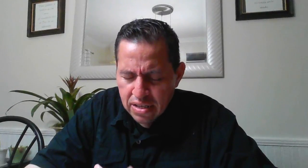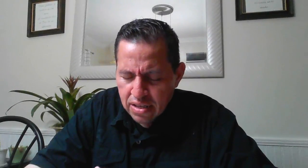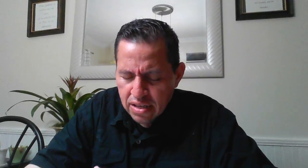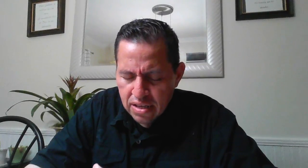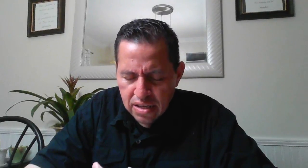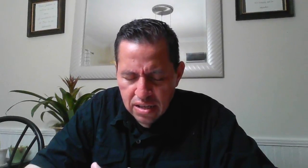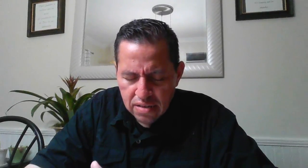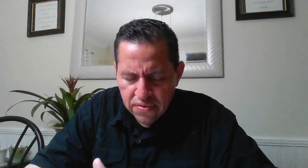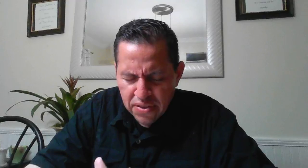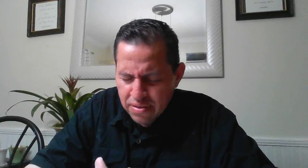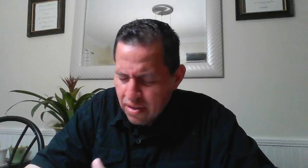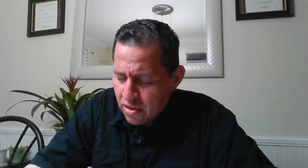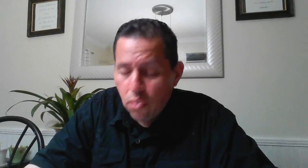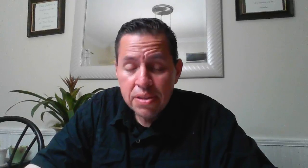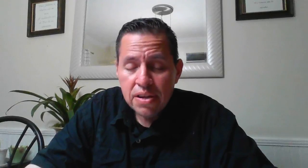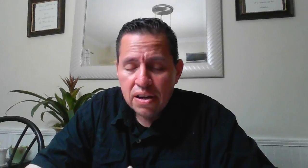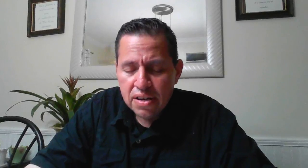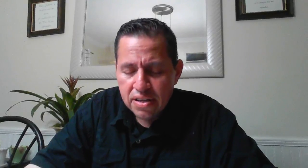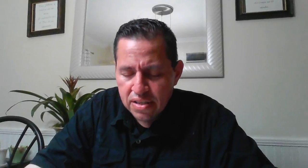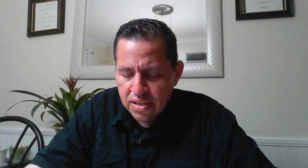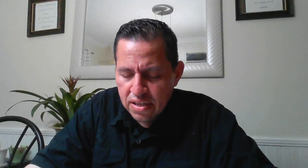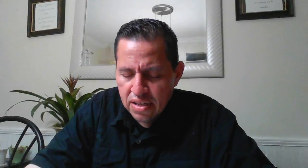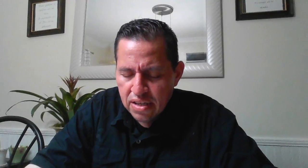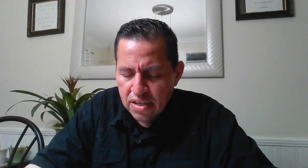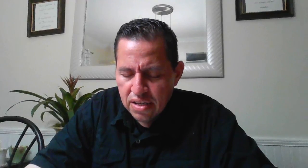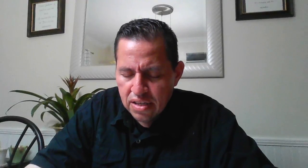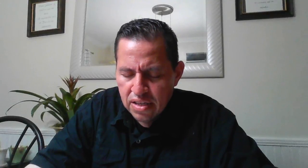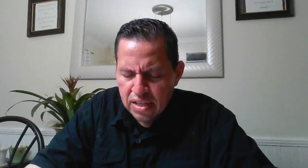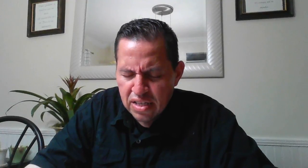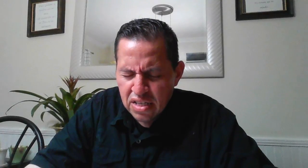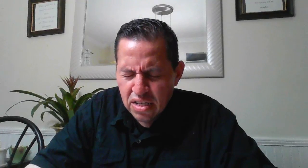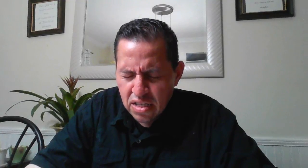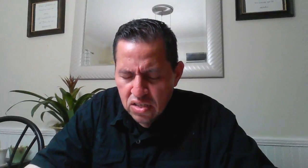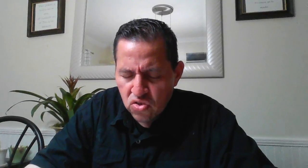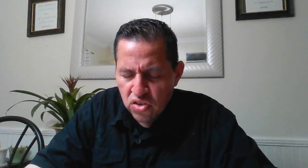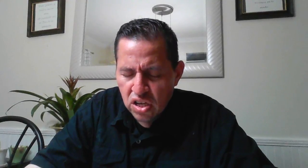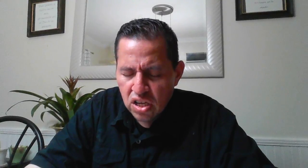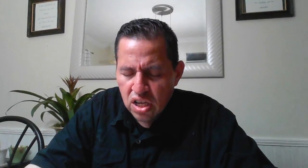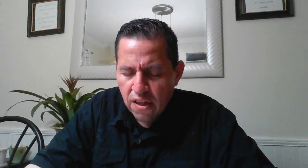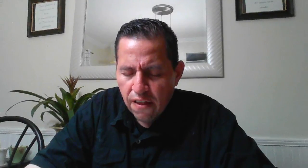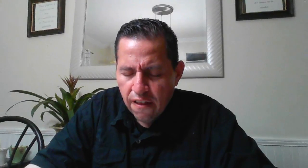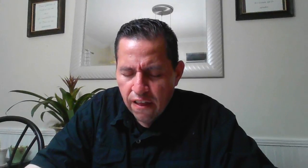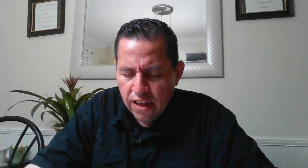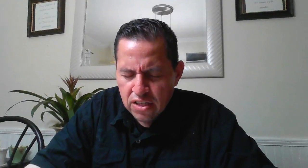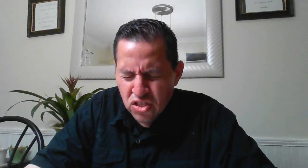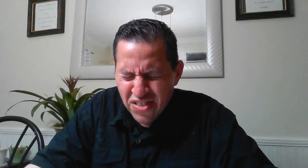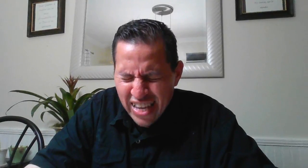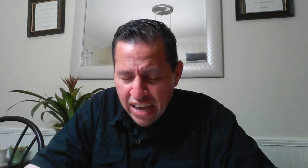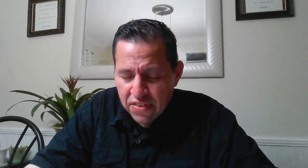with an open heart that this country can together